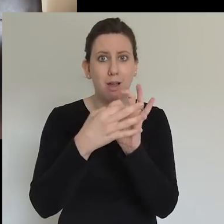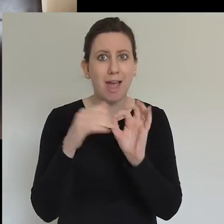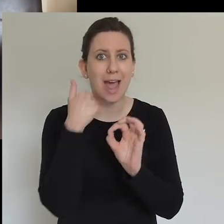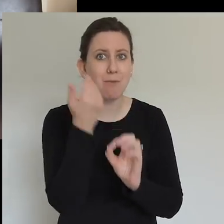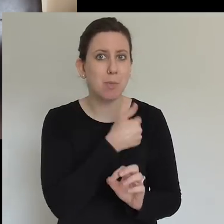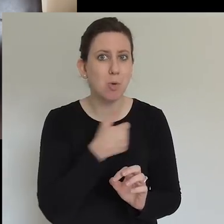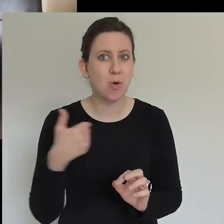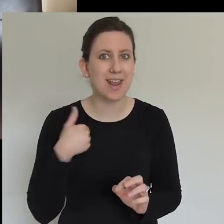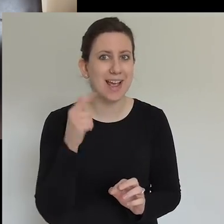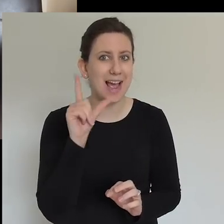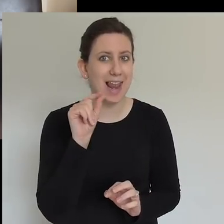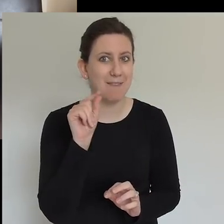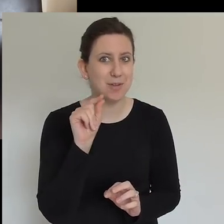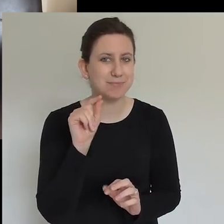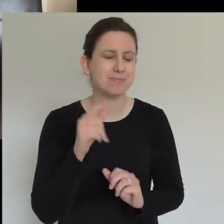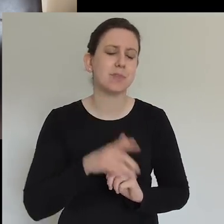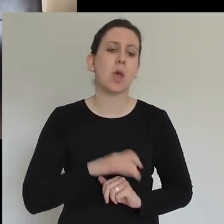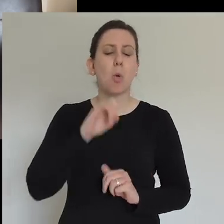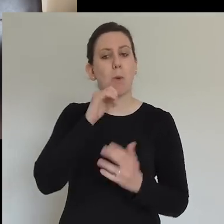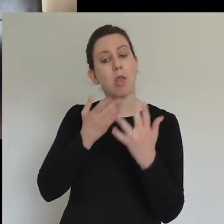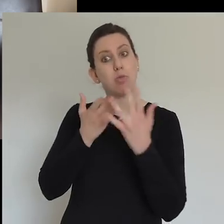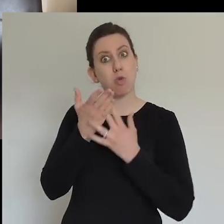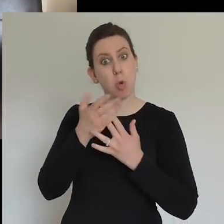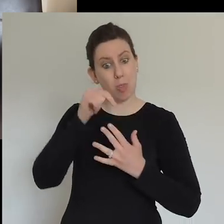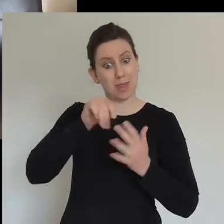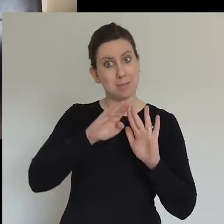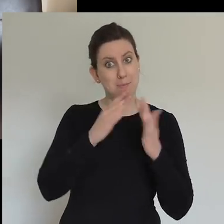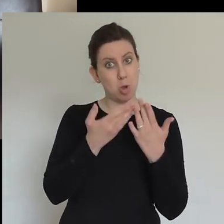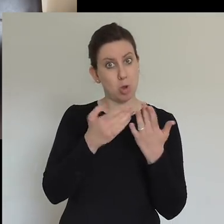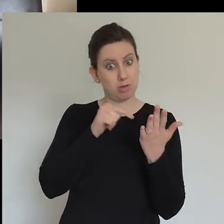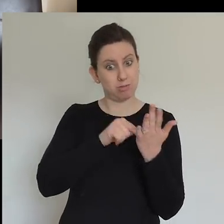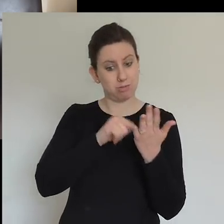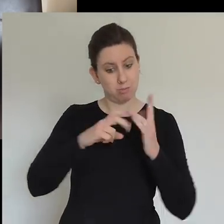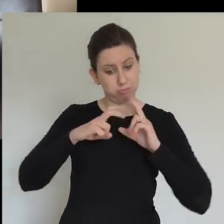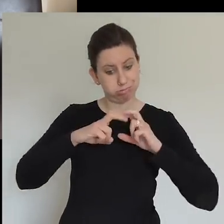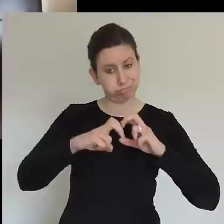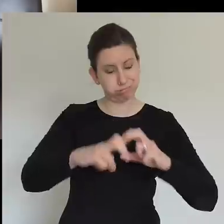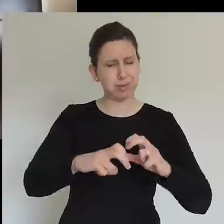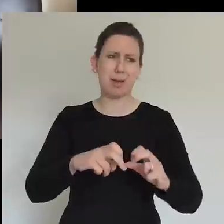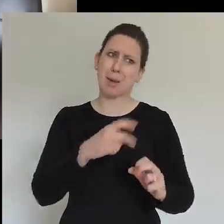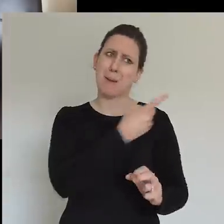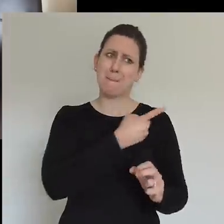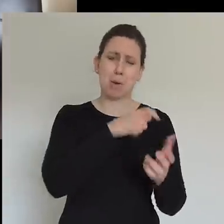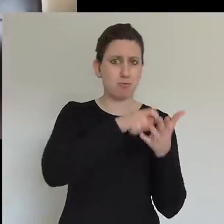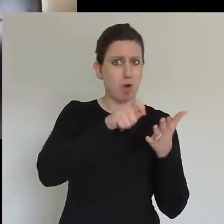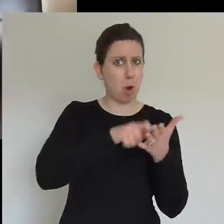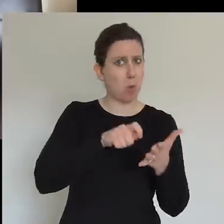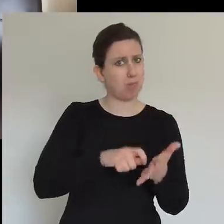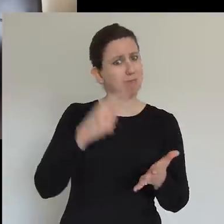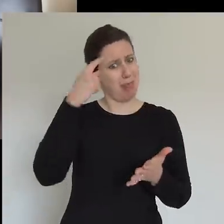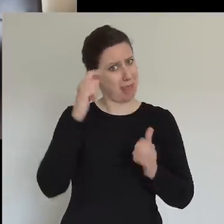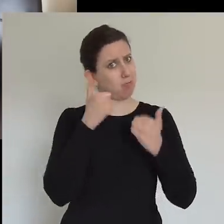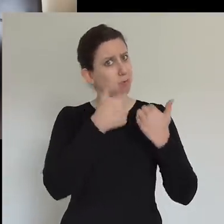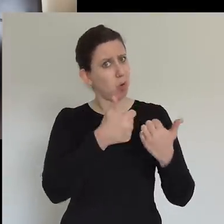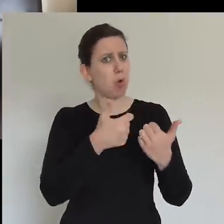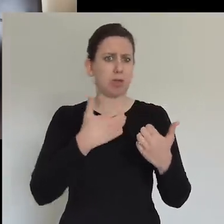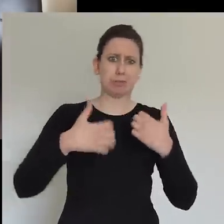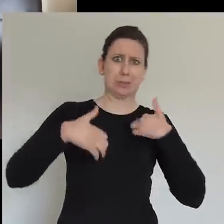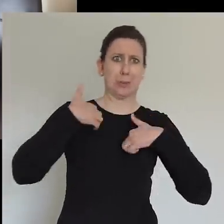which we wrote and we think is pretty good and we're really excited about and we'd love you to go to the Spring Harvest website now and get